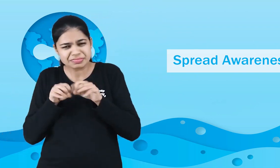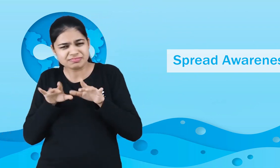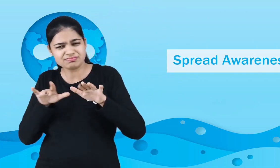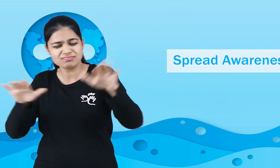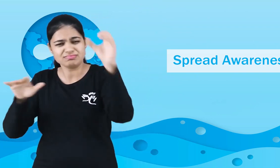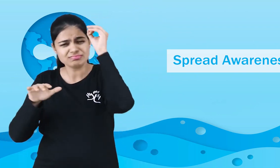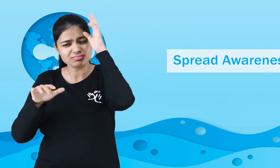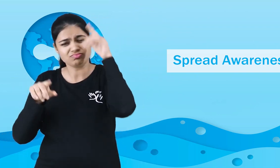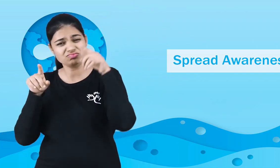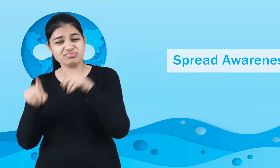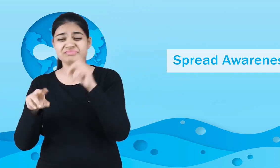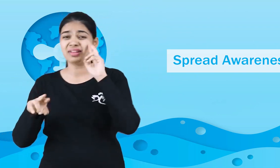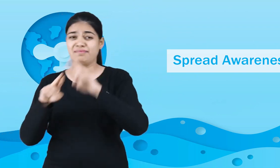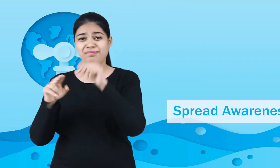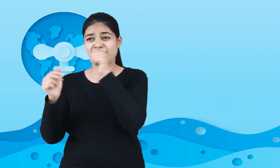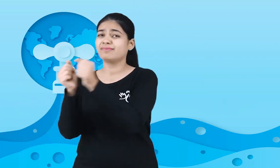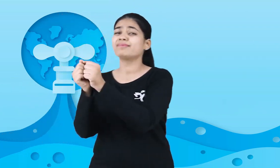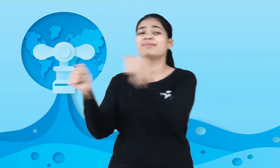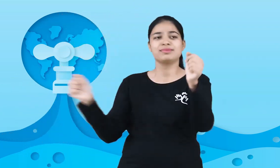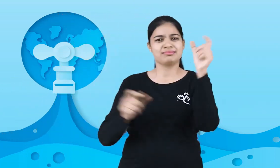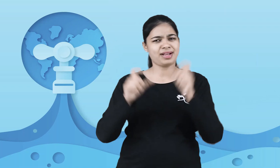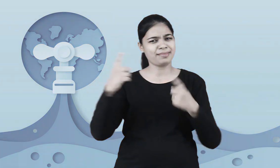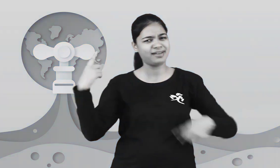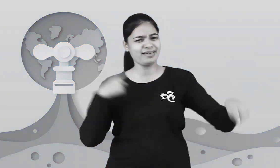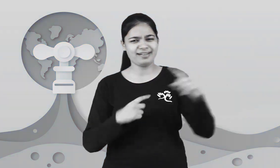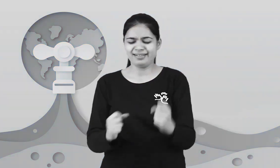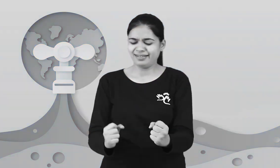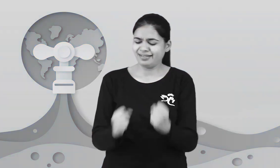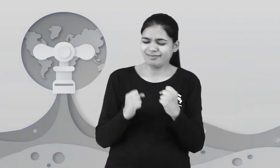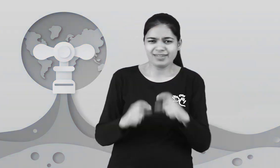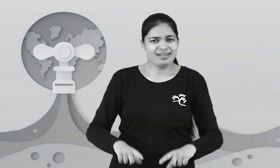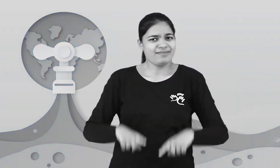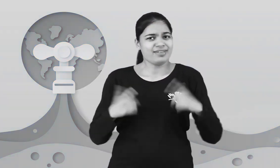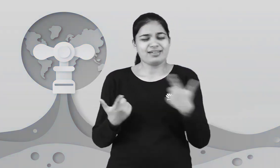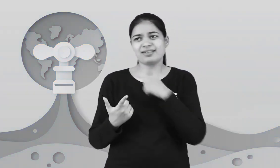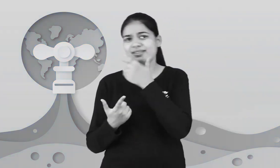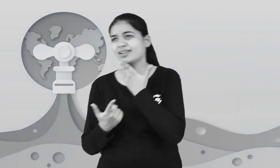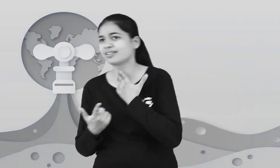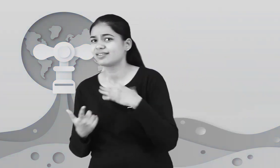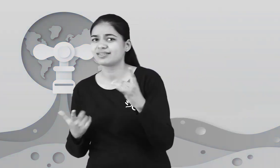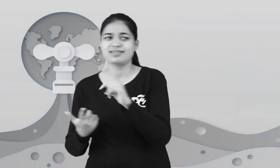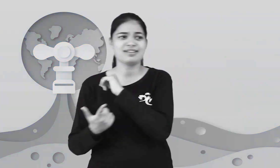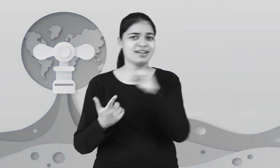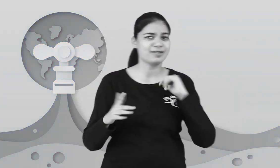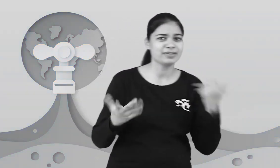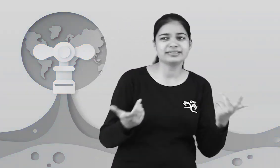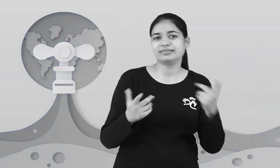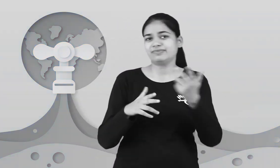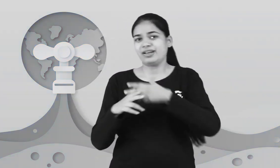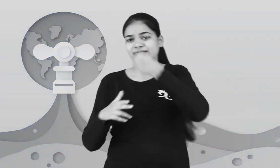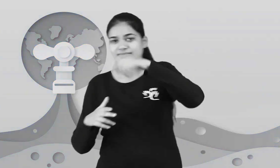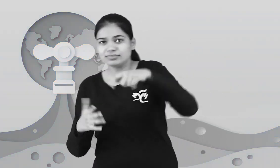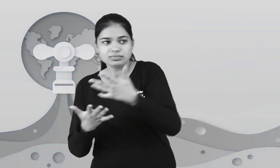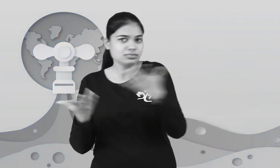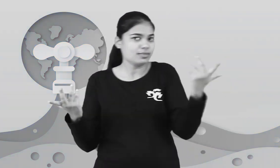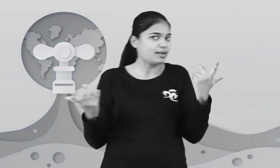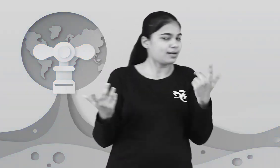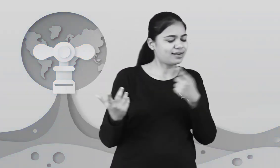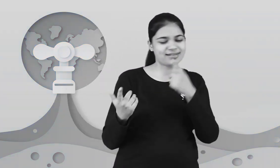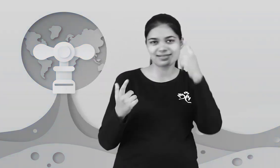making sure we are using water mindfully and efficiently. Taking steps to conserve water so in future we don't suffer water loss and